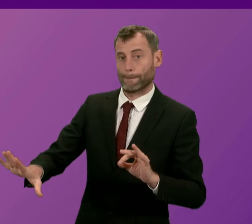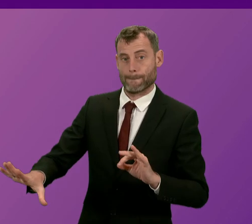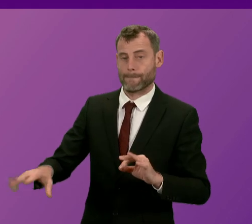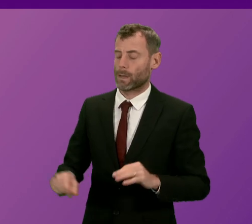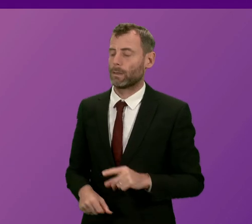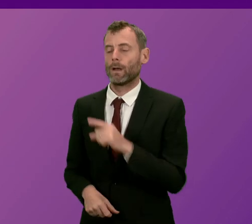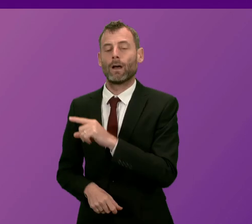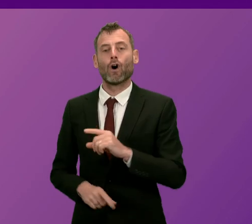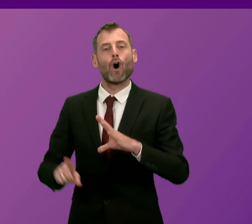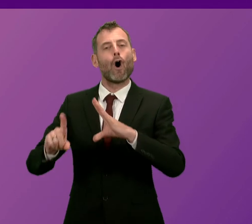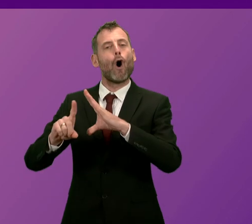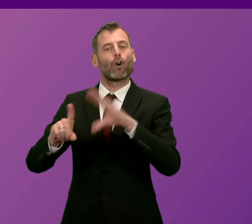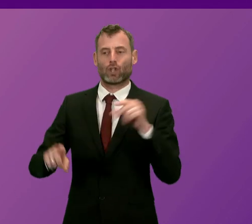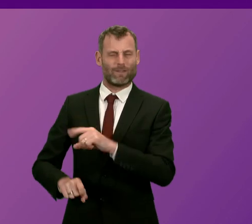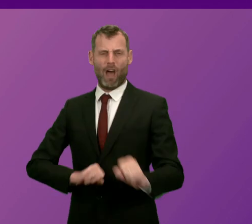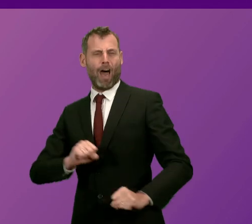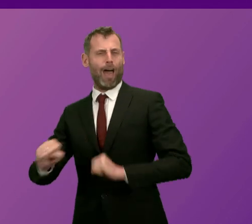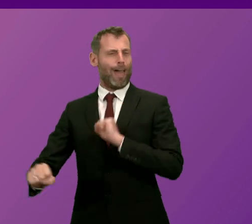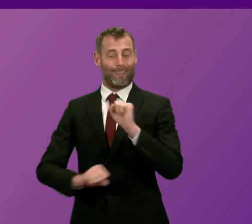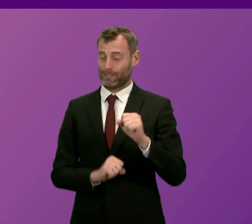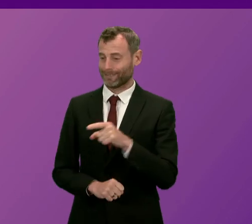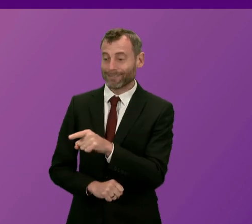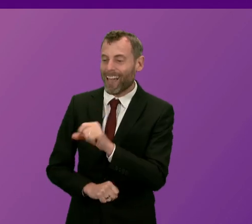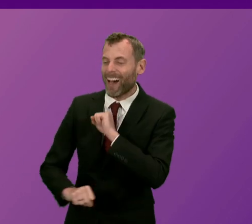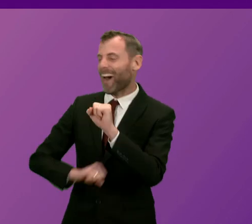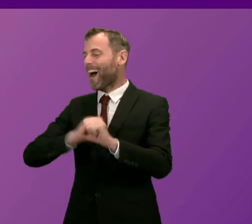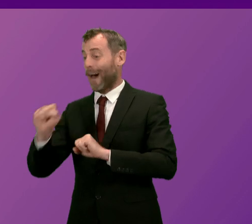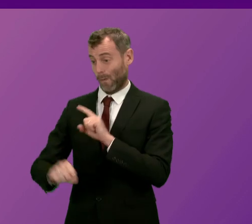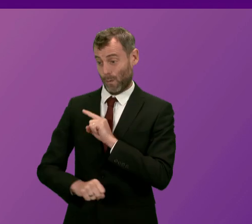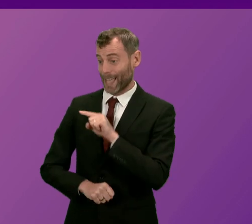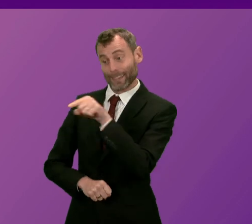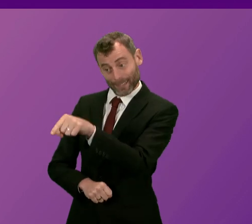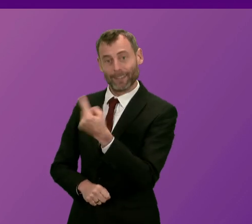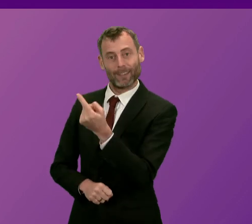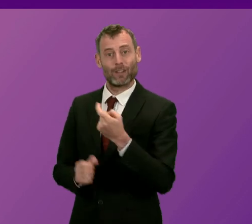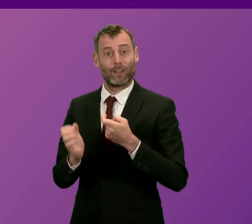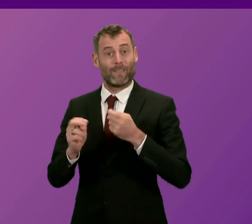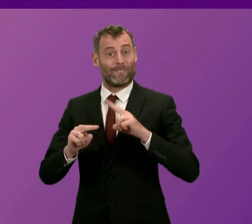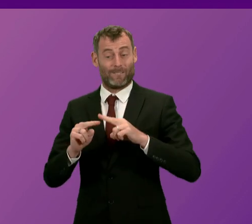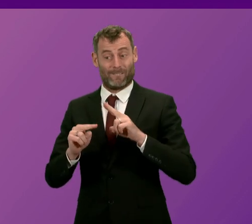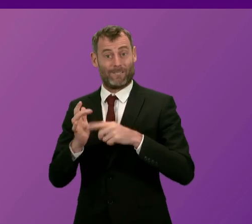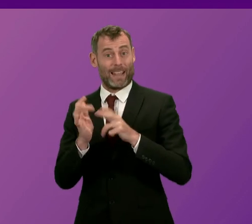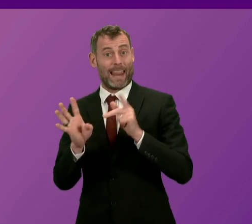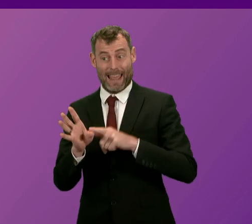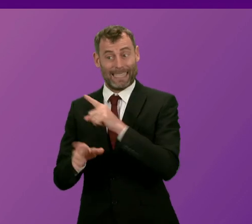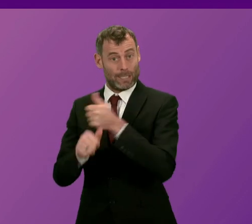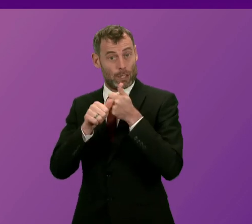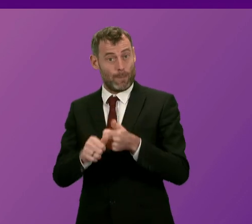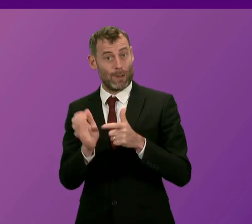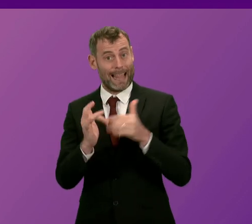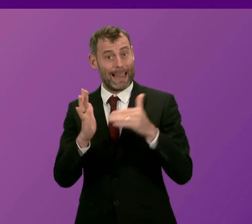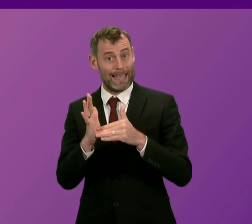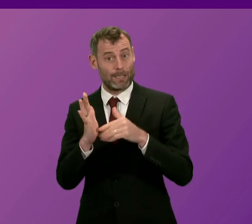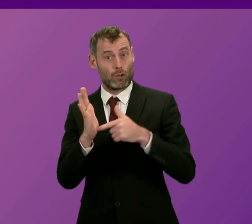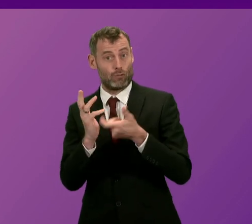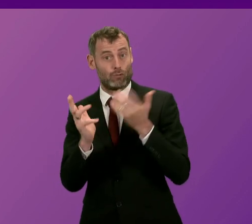The Conservatives obviously don't like hearing that Mr Finlay was a supporter of Liz Truss, whose economic and